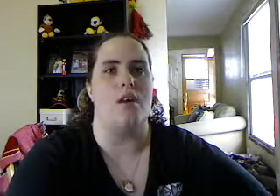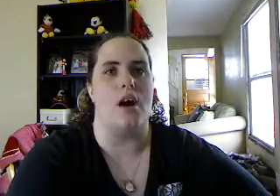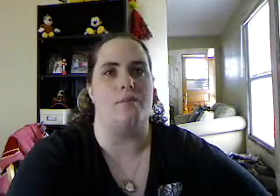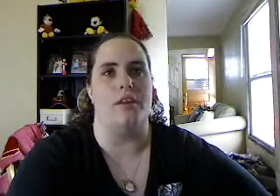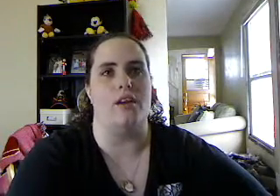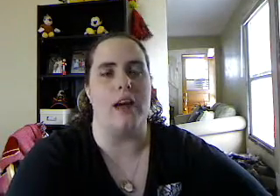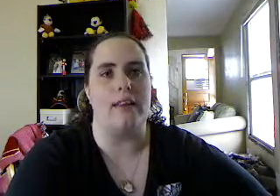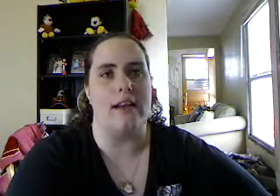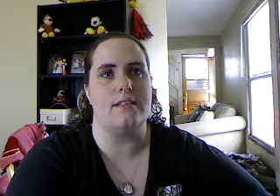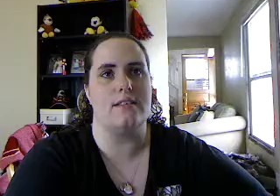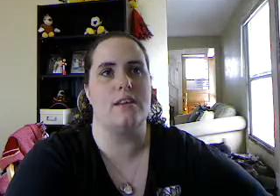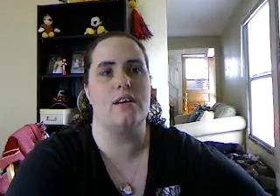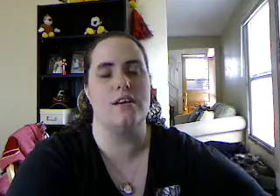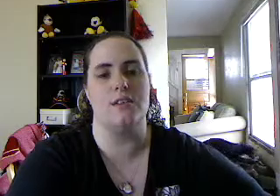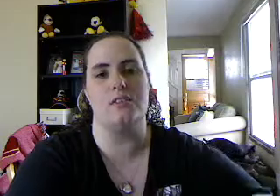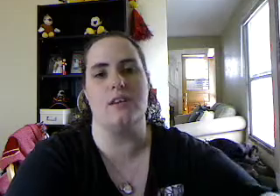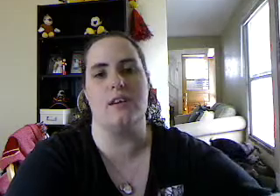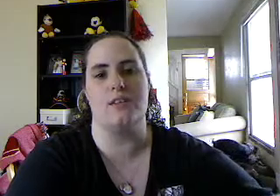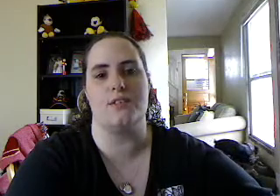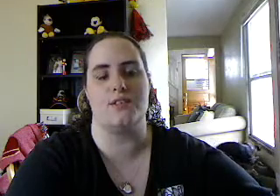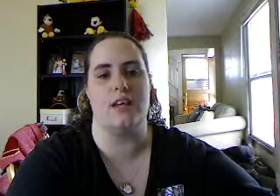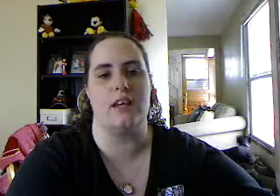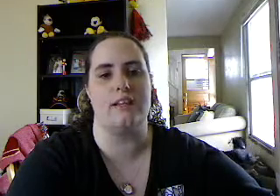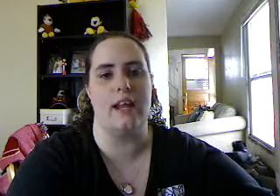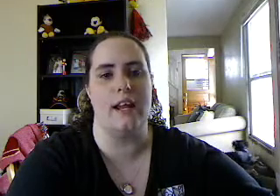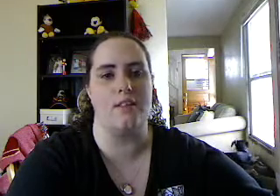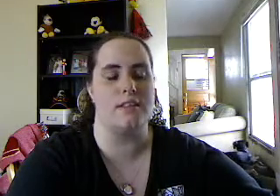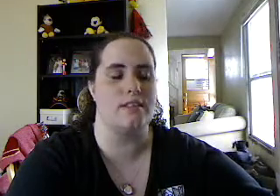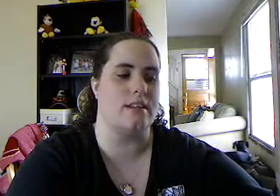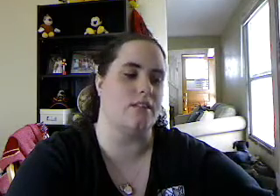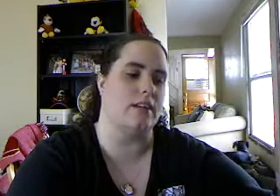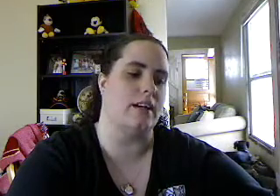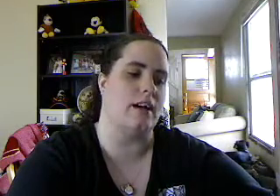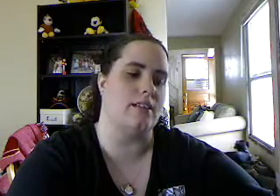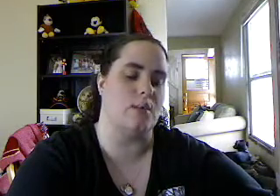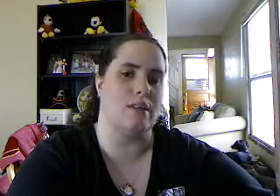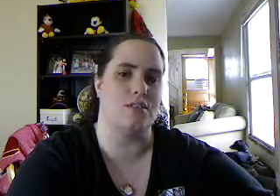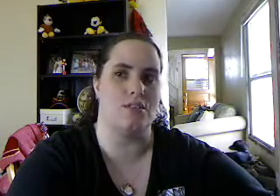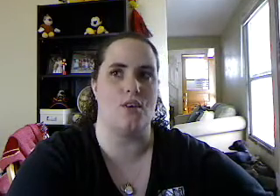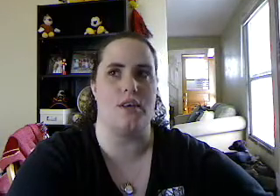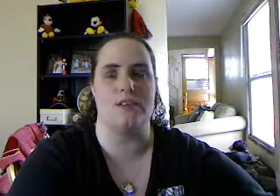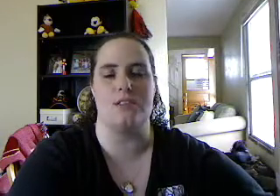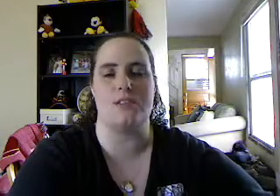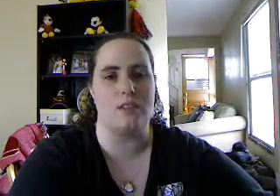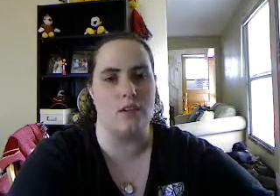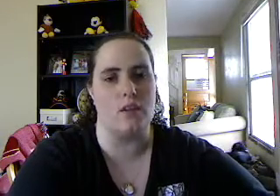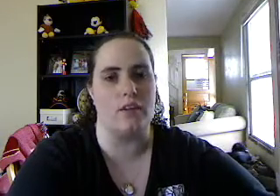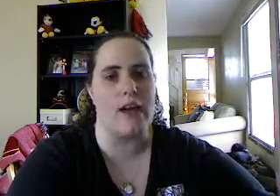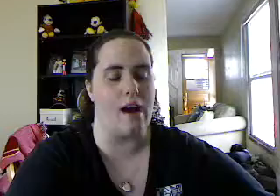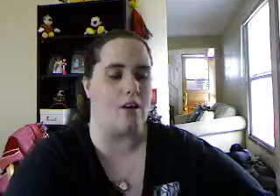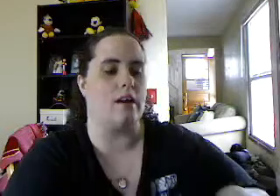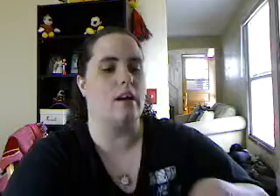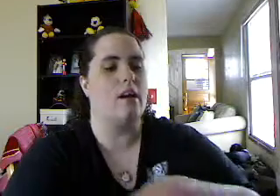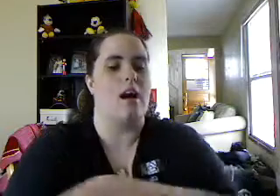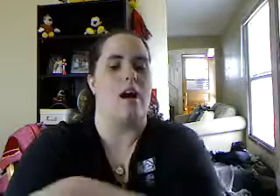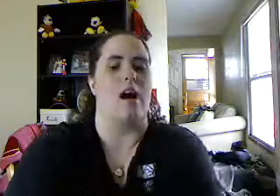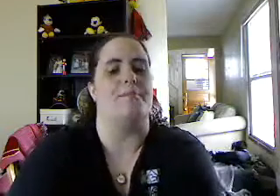um, you know, that lasts, the two liters drinking eight ounces every, uh, ten minutes or so lasted just a little over an hour. Um,